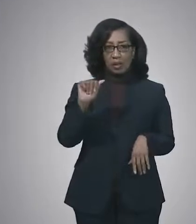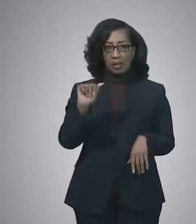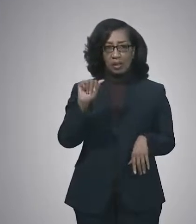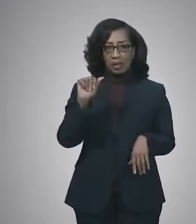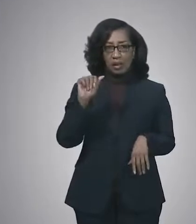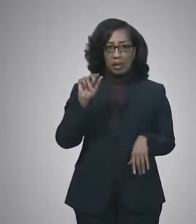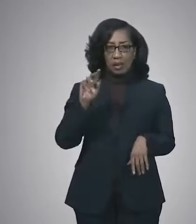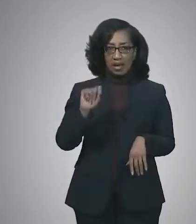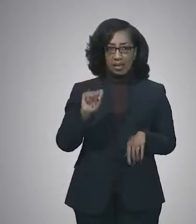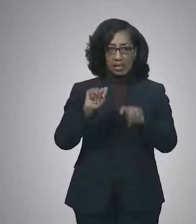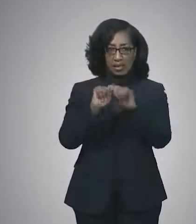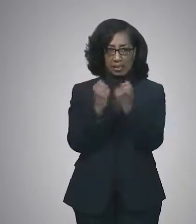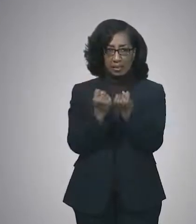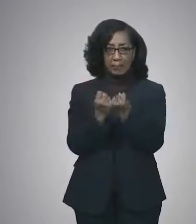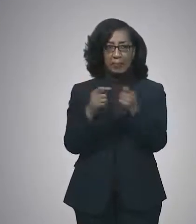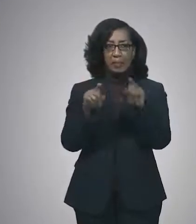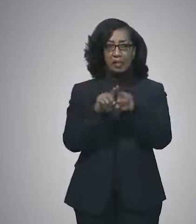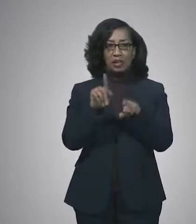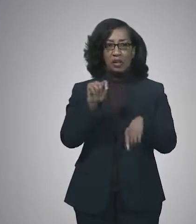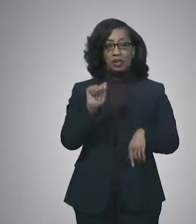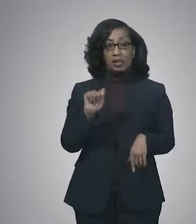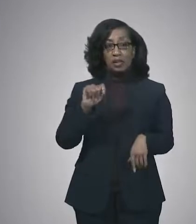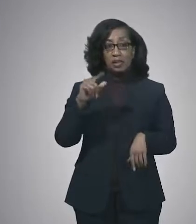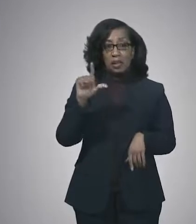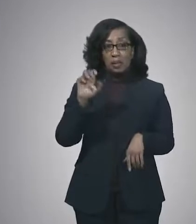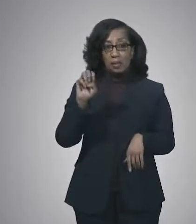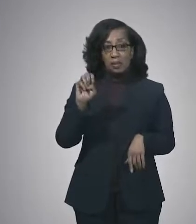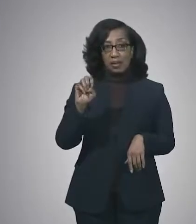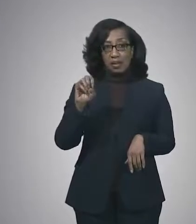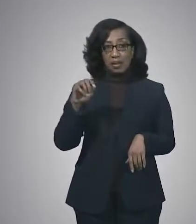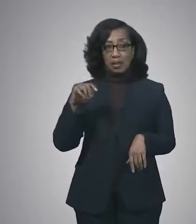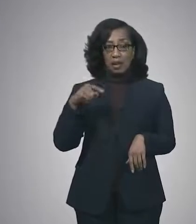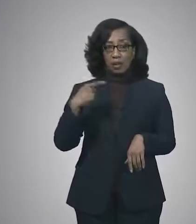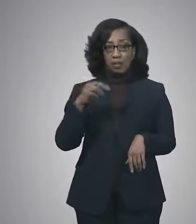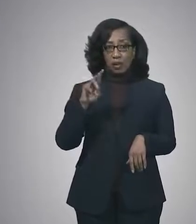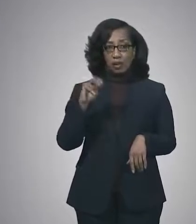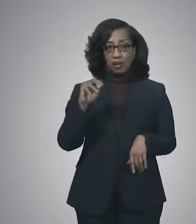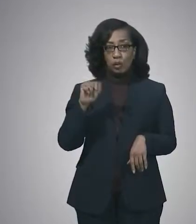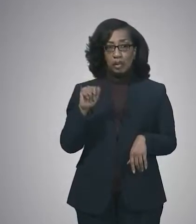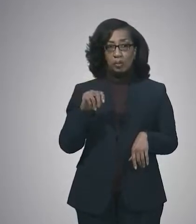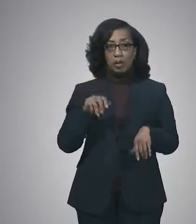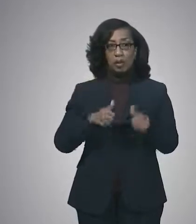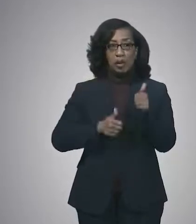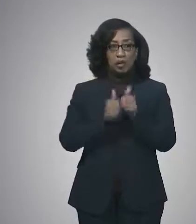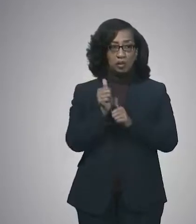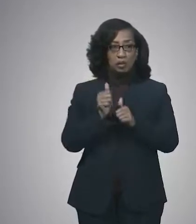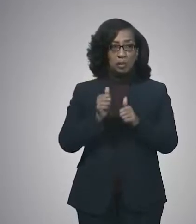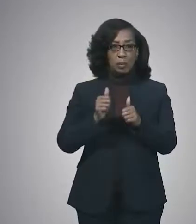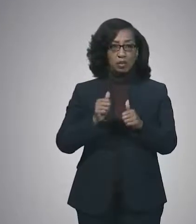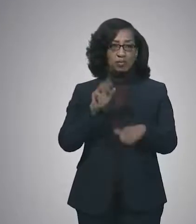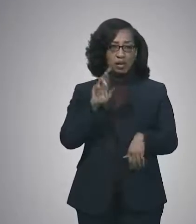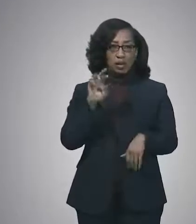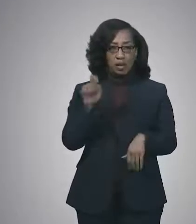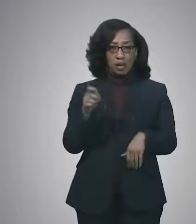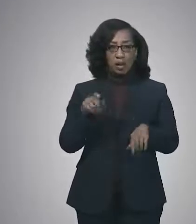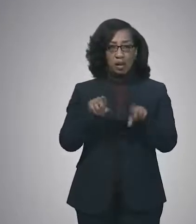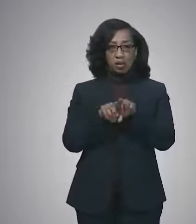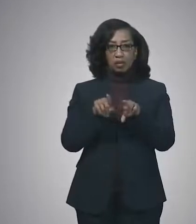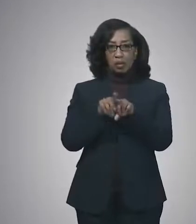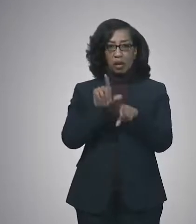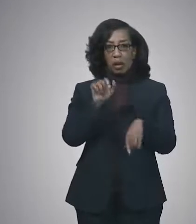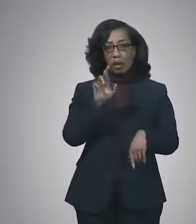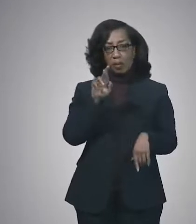Also, Lieutenant, uh, Lee Gregory and Barry Nash, who did most of our pharmacology. Lieutenant Lauren Farr